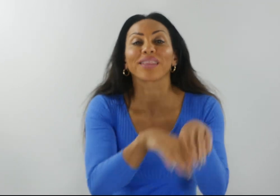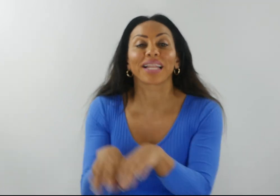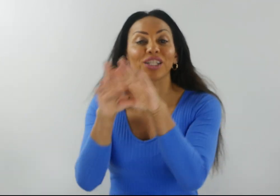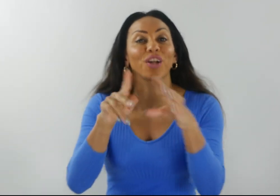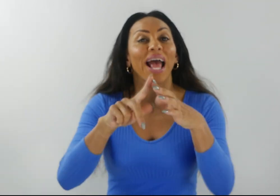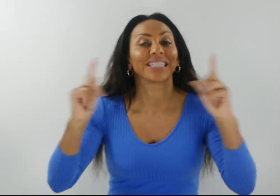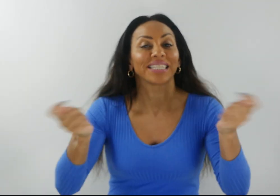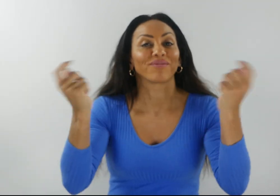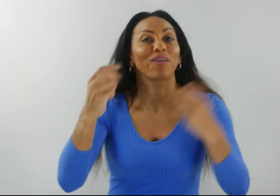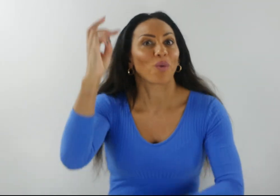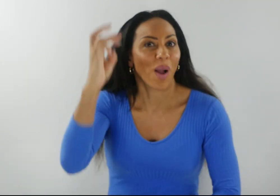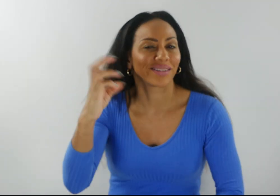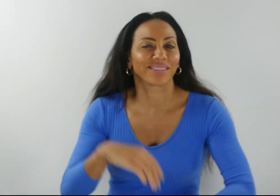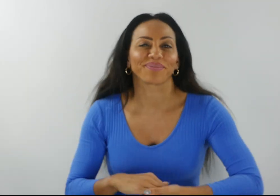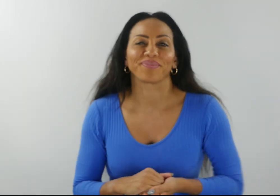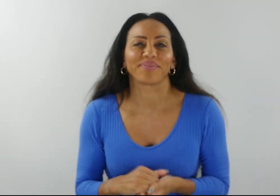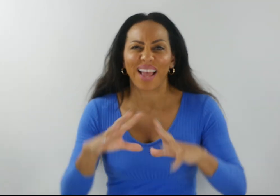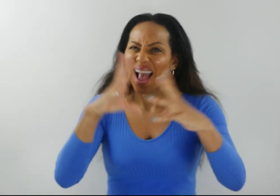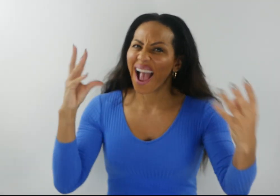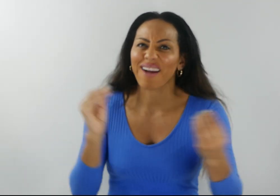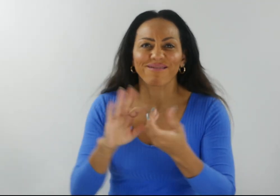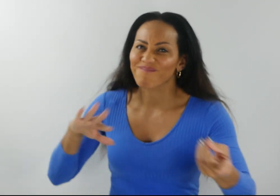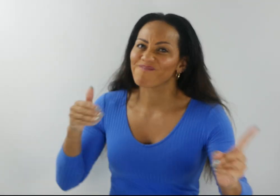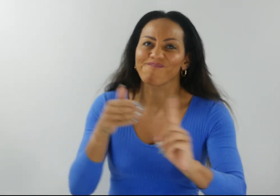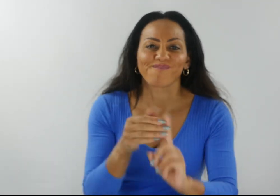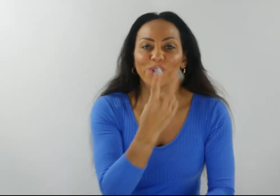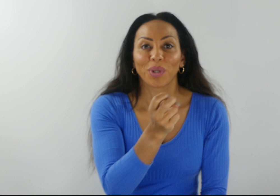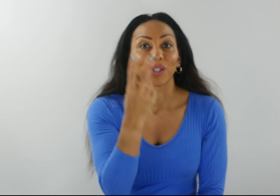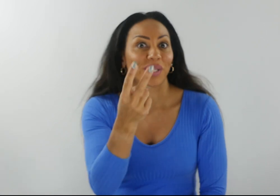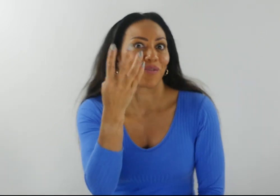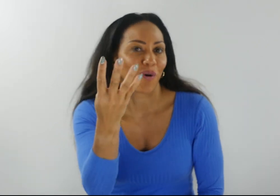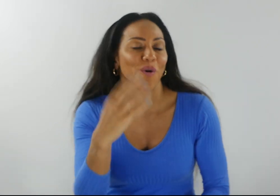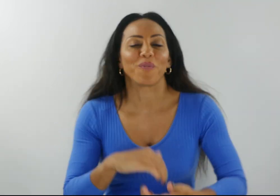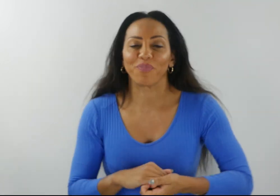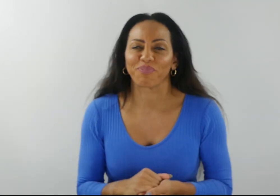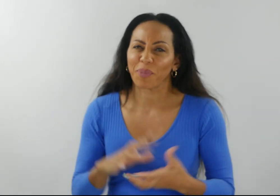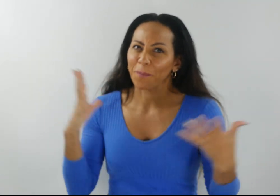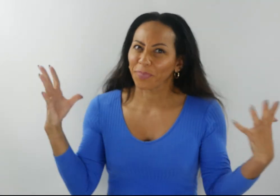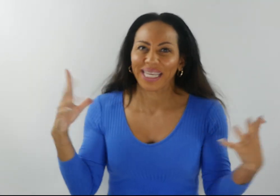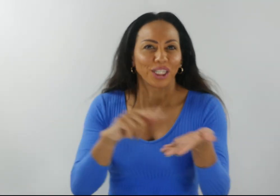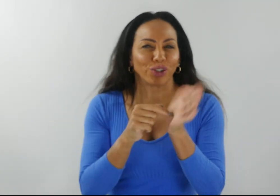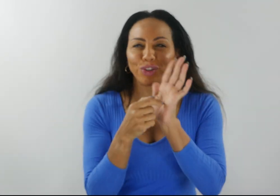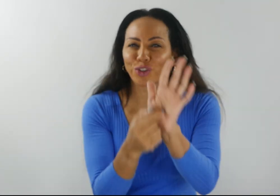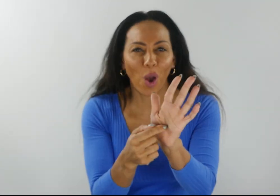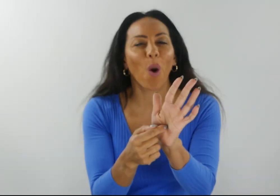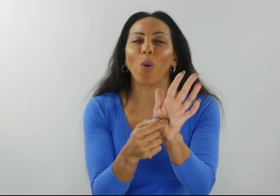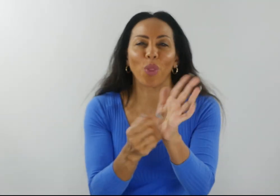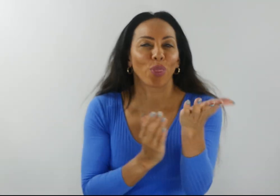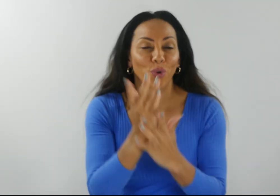Edmund of Wales. Everything builds towards 2024, where an epic show devised from the interviews and